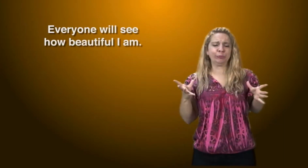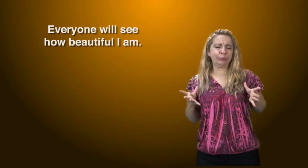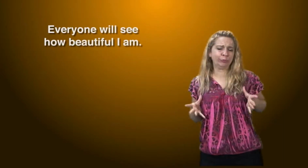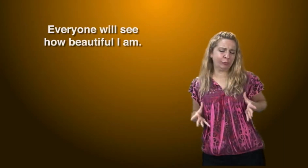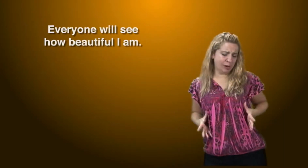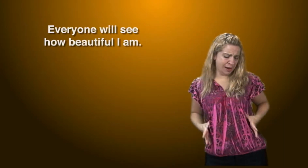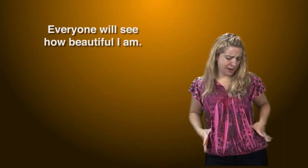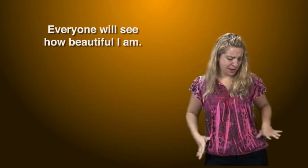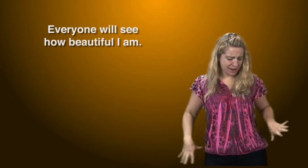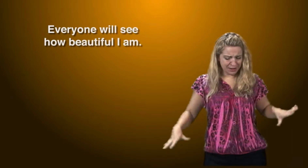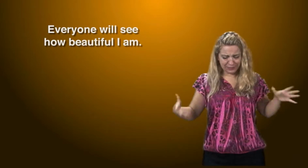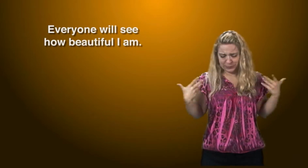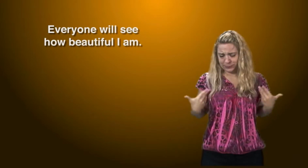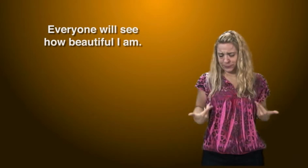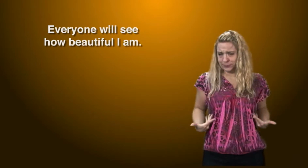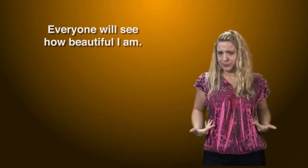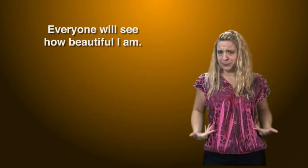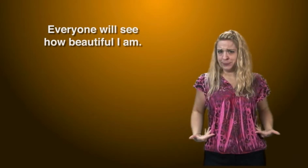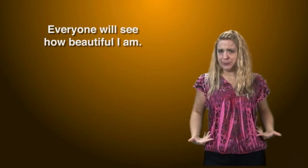Everyone will see how beautiful I am.